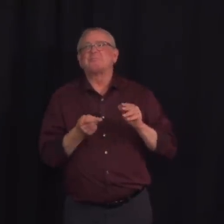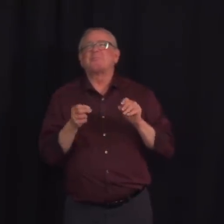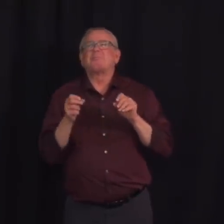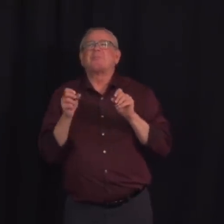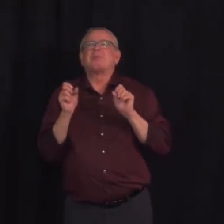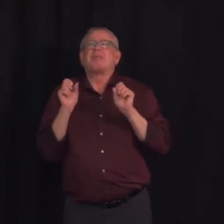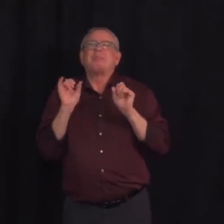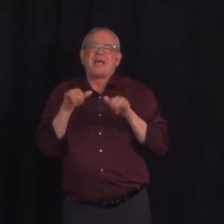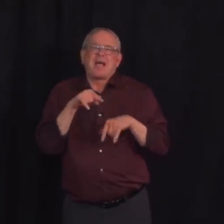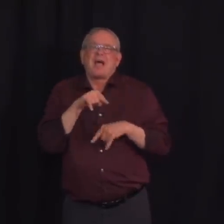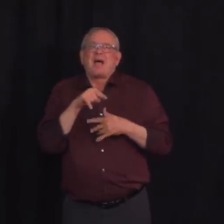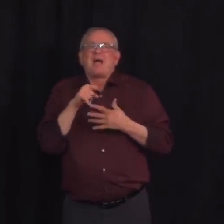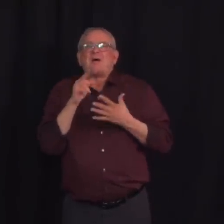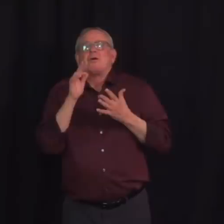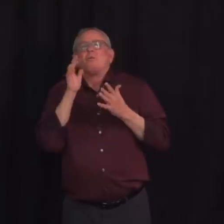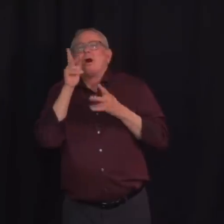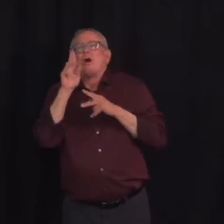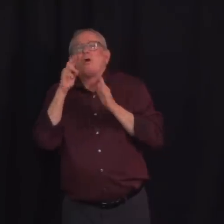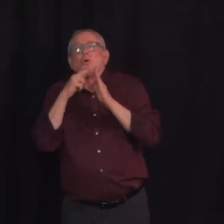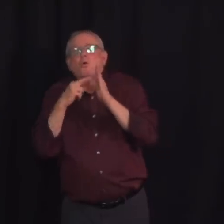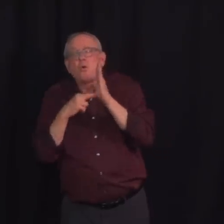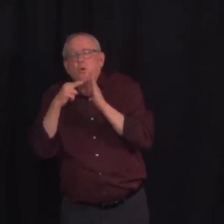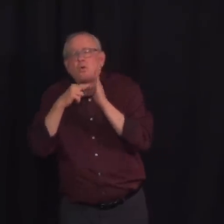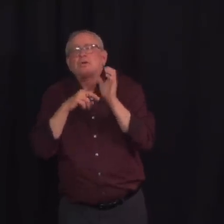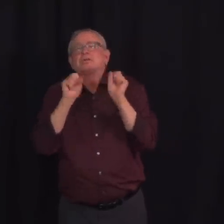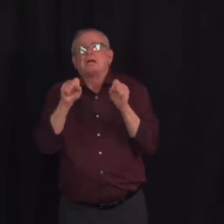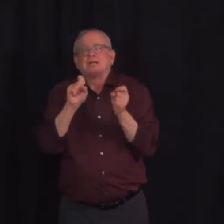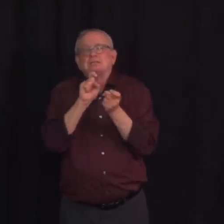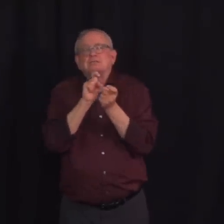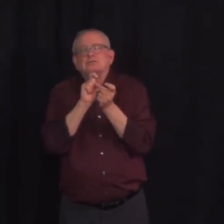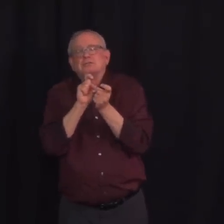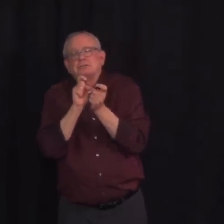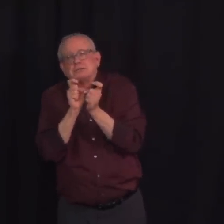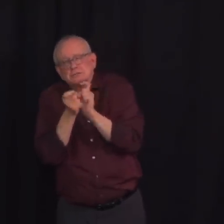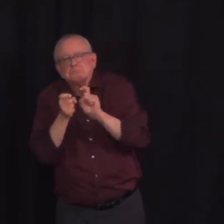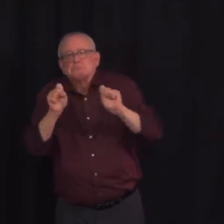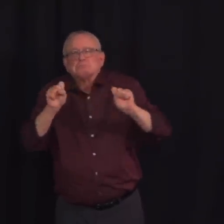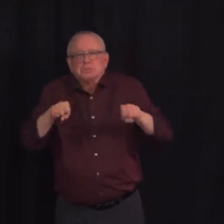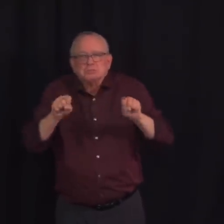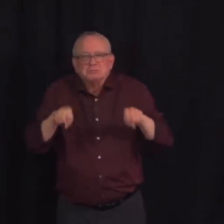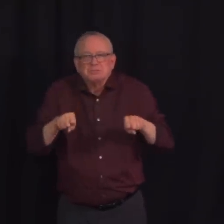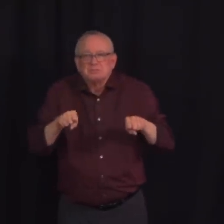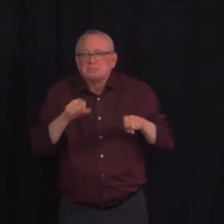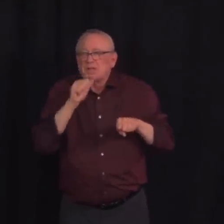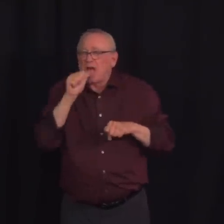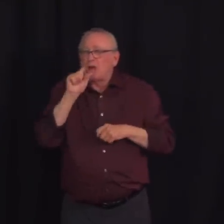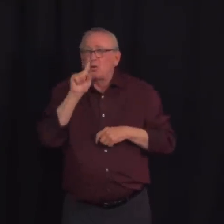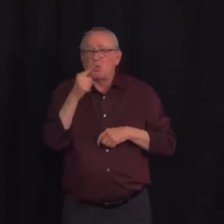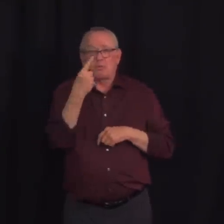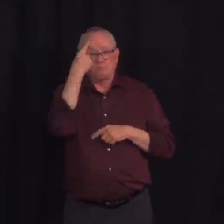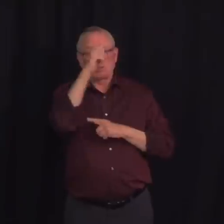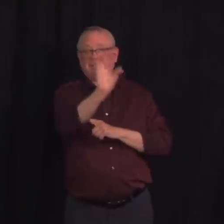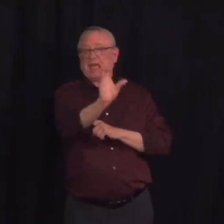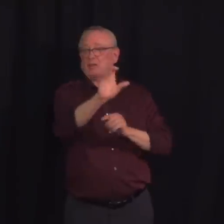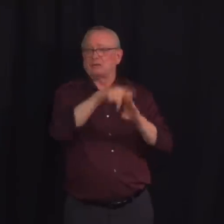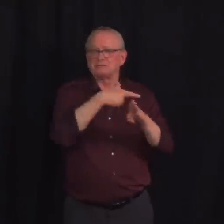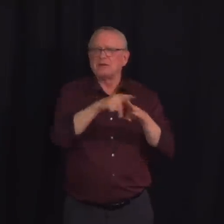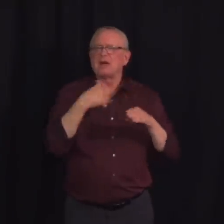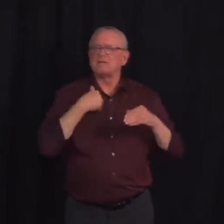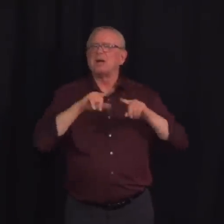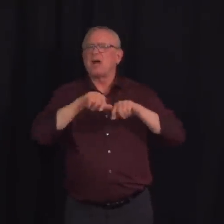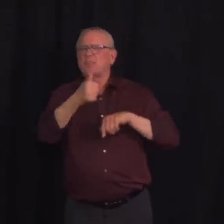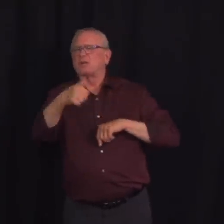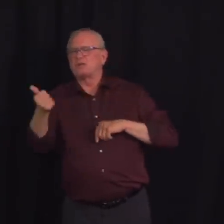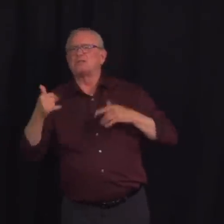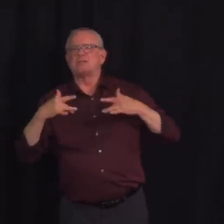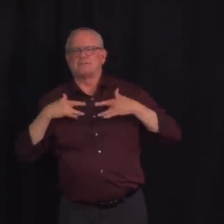of things that we would be able to contemplate easing, not just for the Calgary Stampede but for other events this summer as long as we